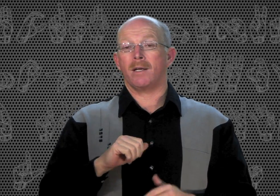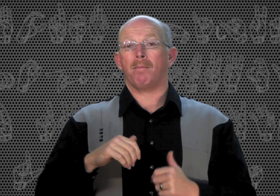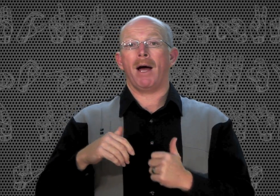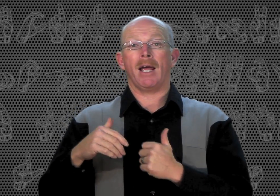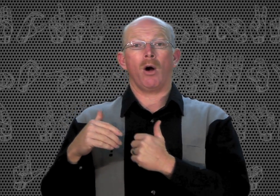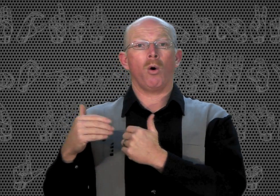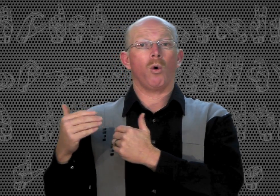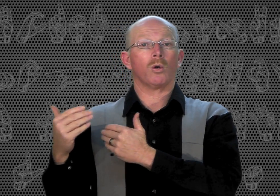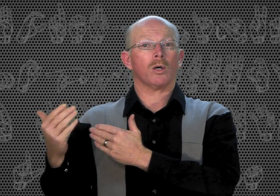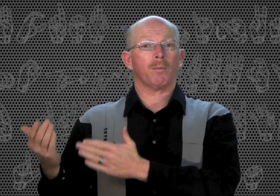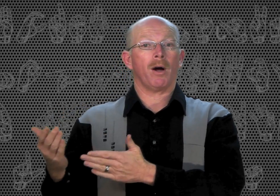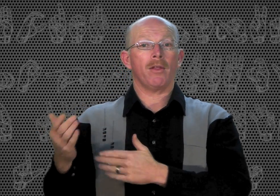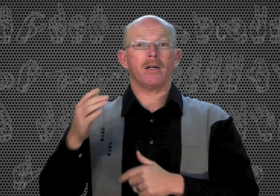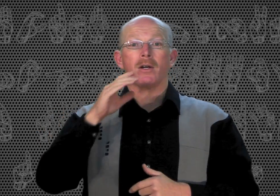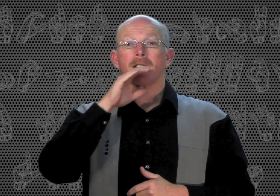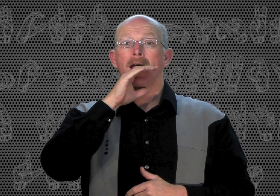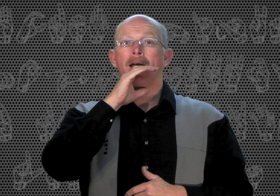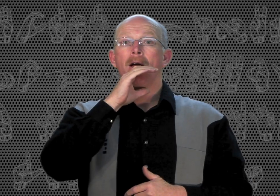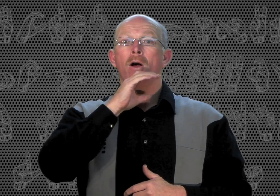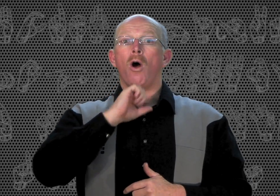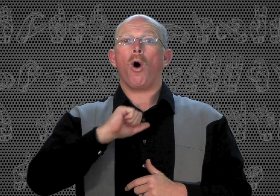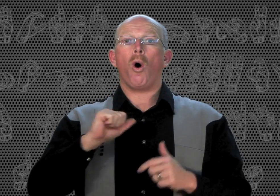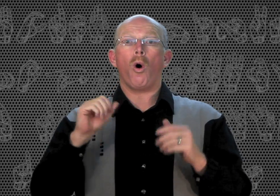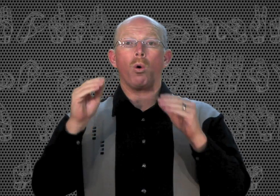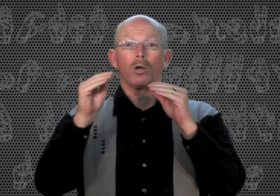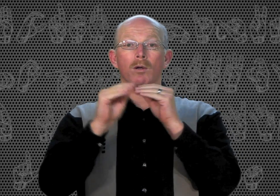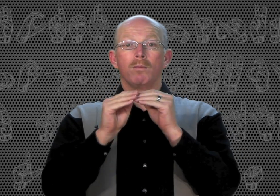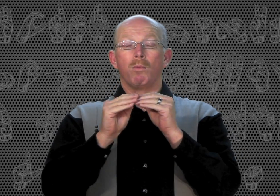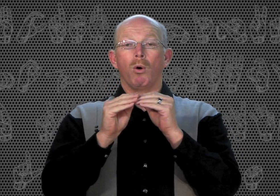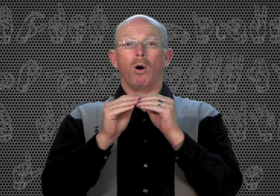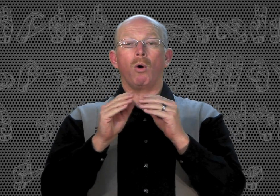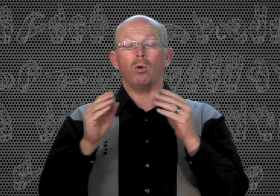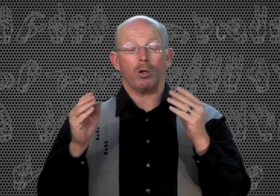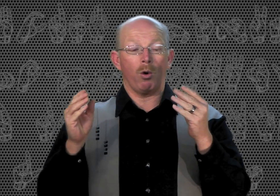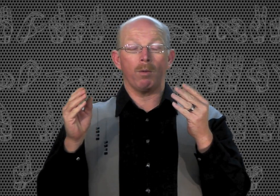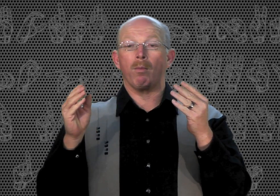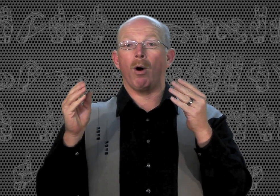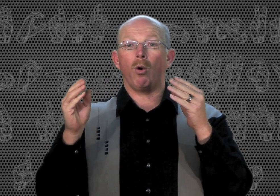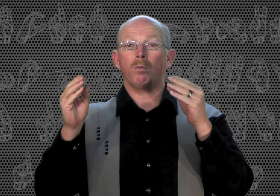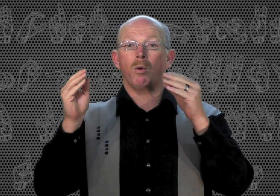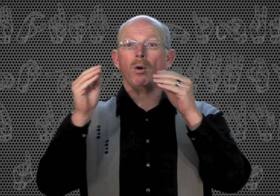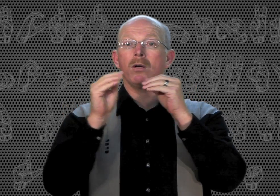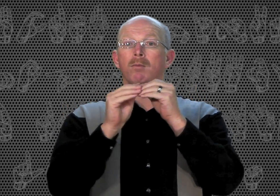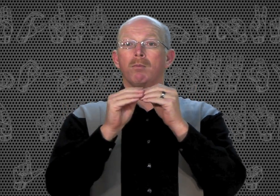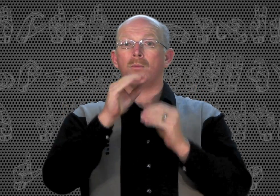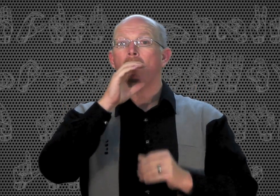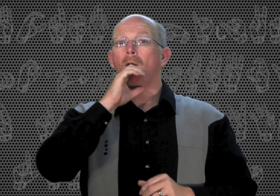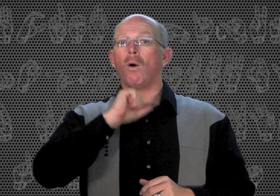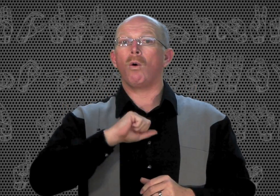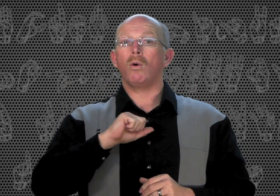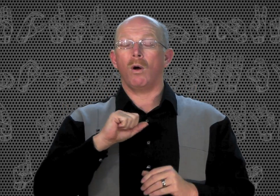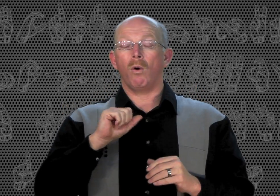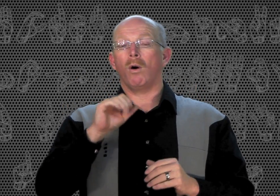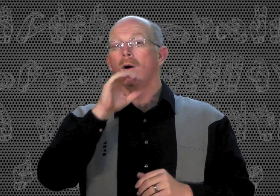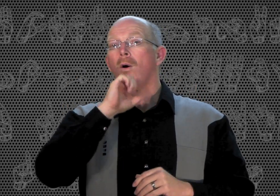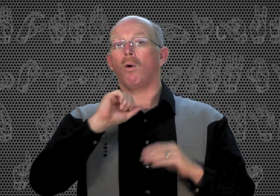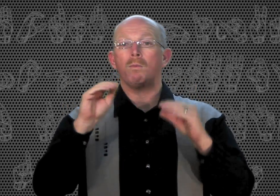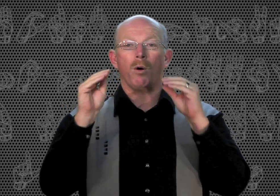Old in my older brother. You could say older, more old, or old more. More old, or old more.